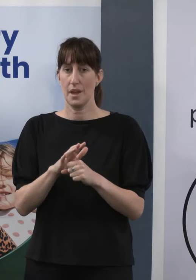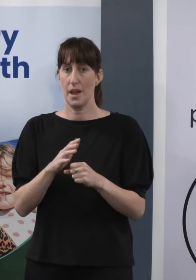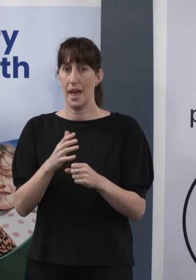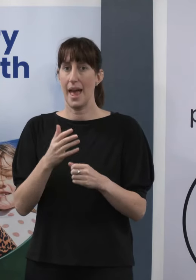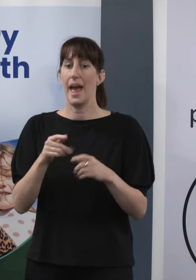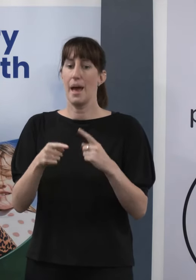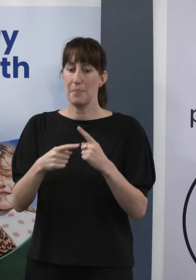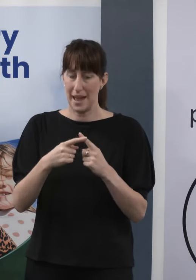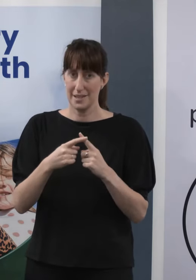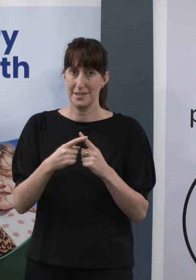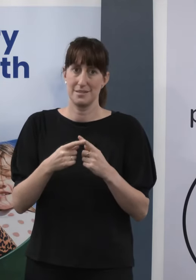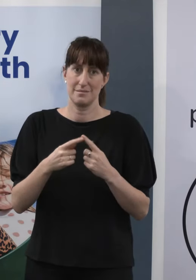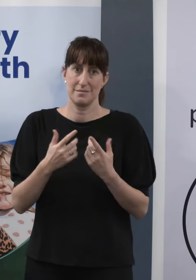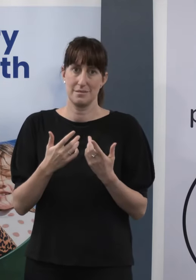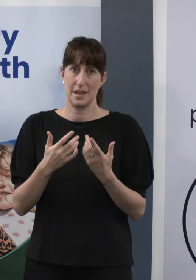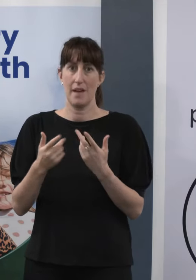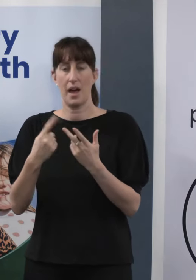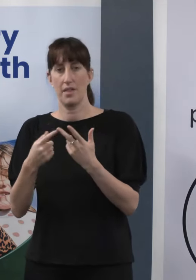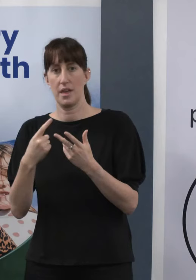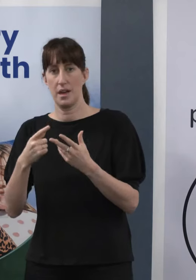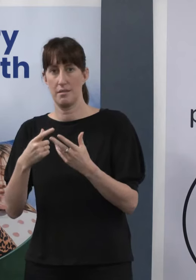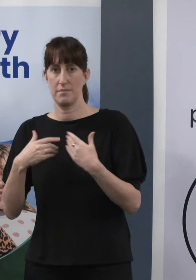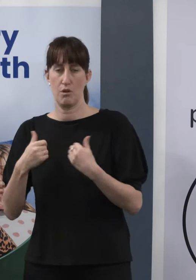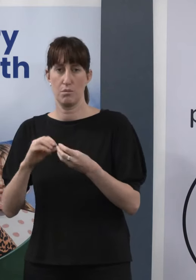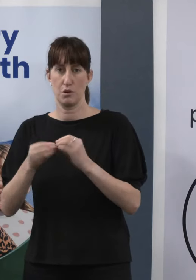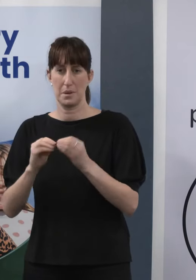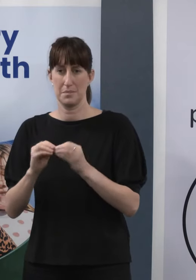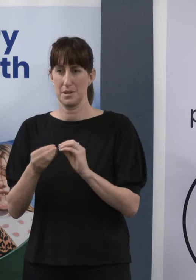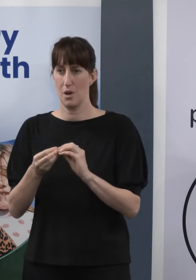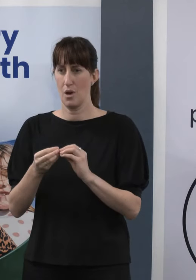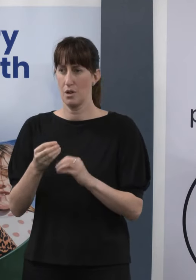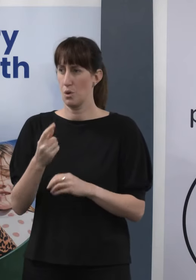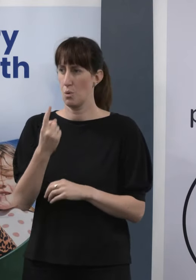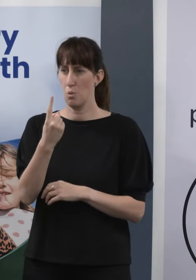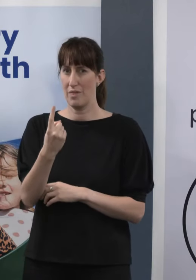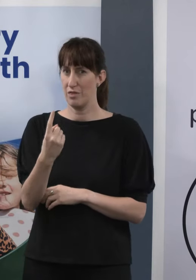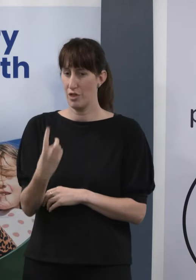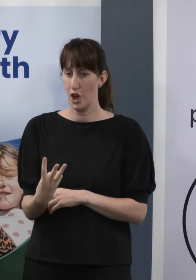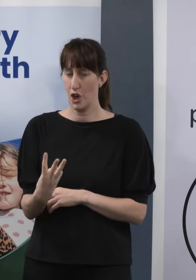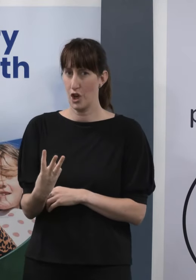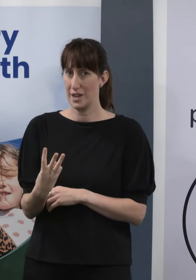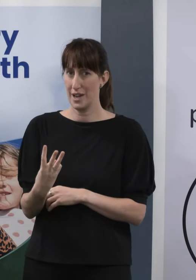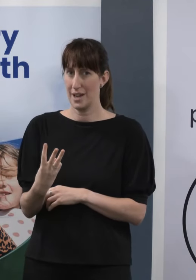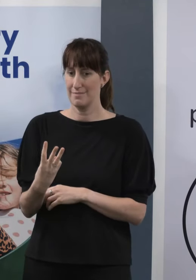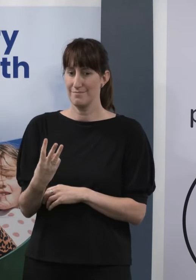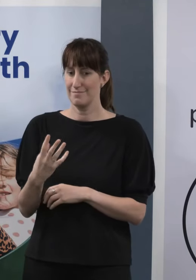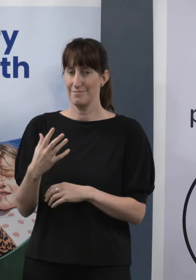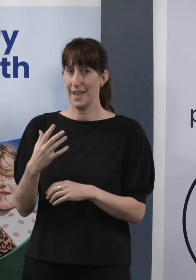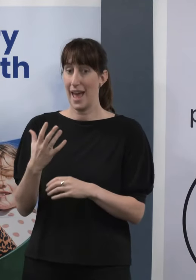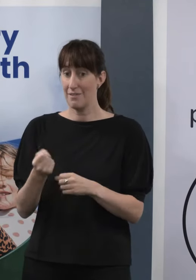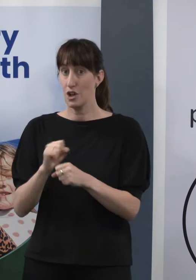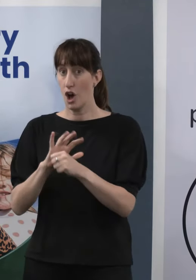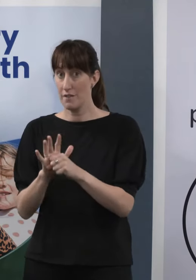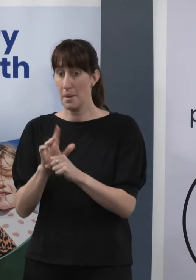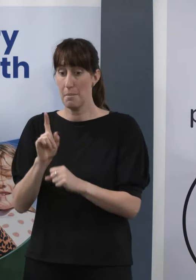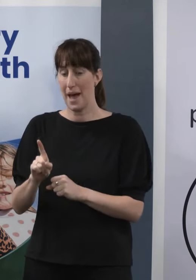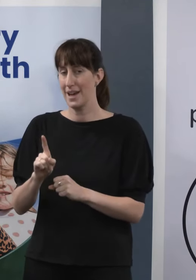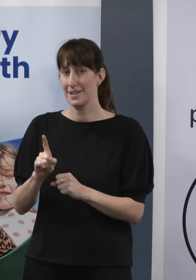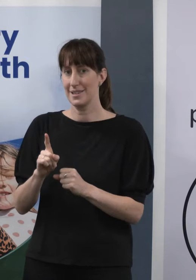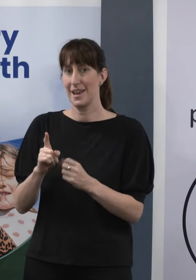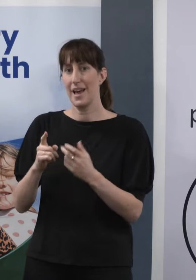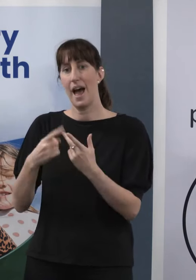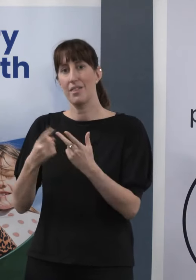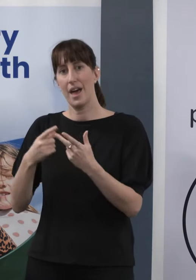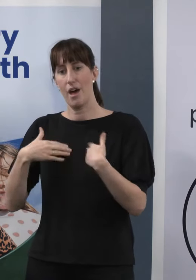and they happen to test positive for COVID during that time. So that's an important differentiation if we're considering the impacts of COVID